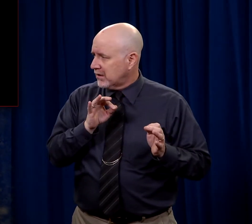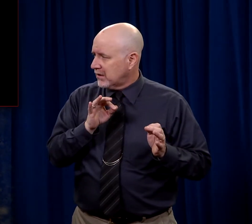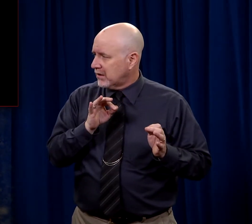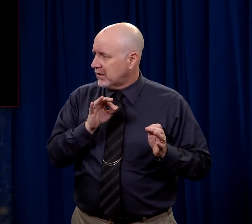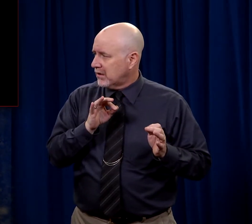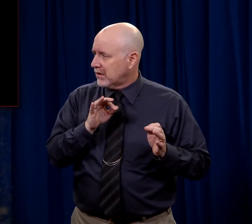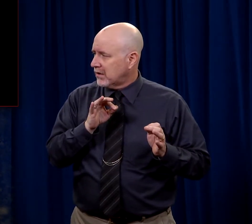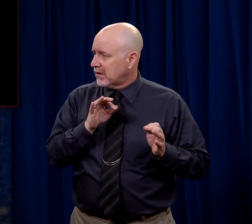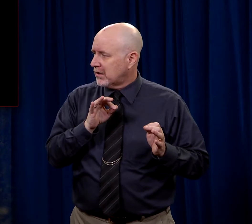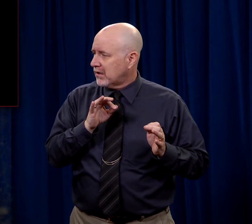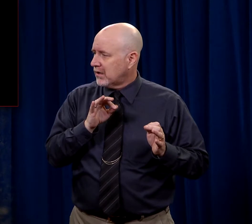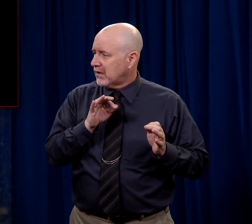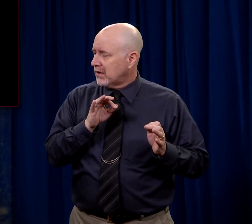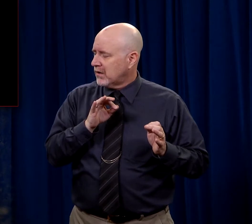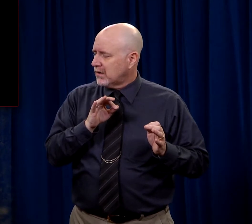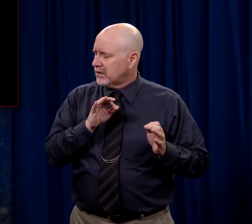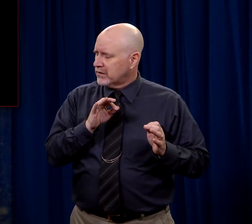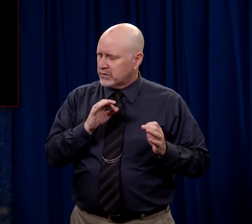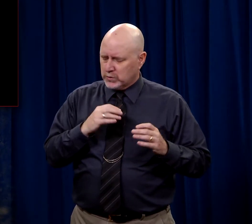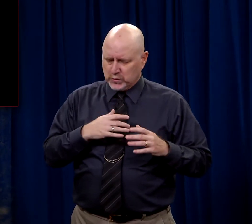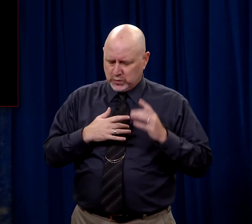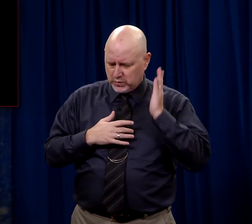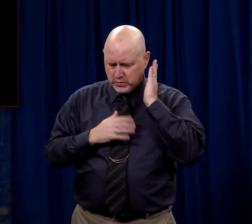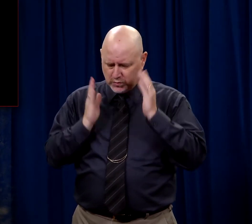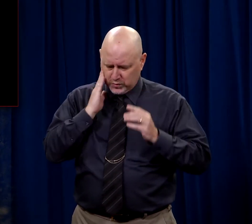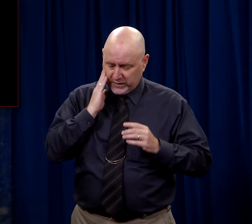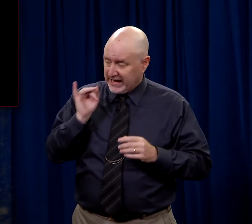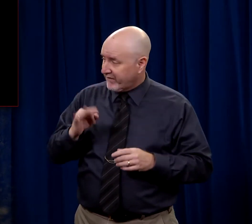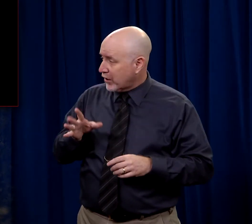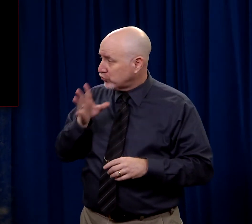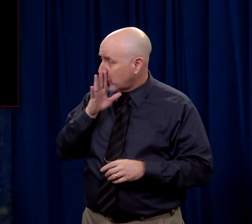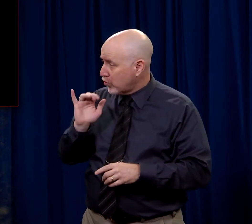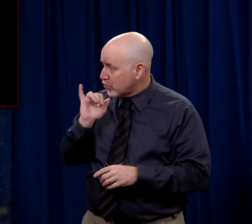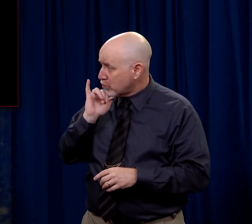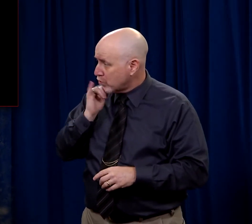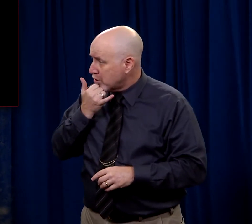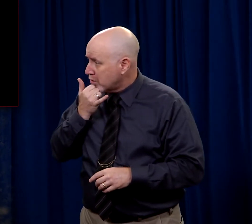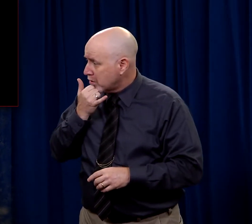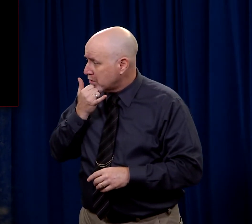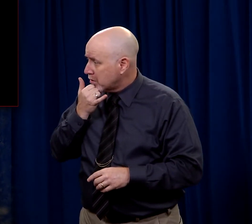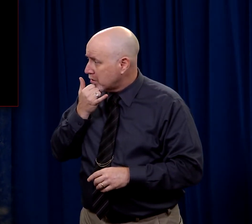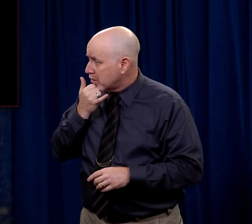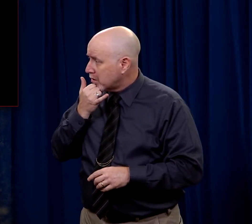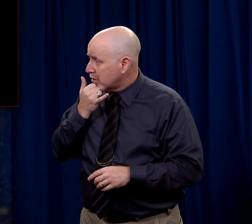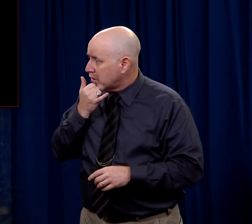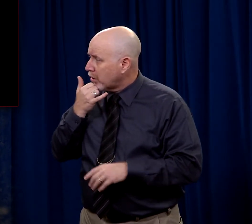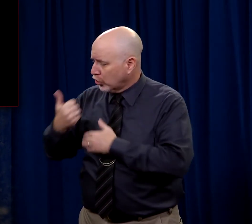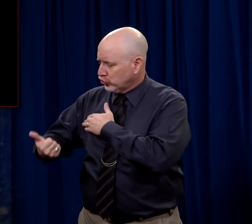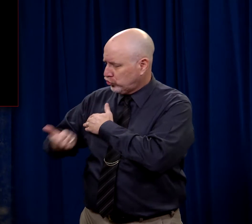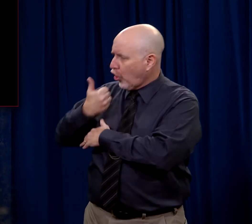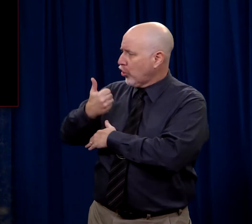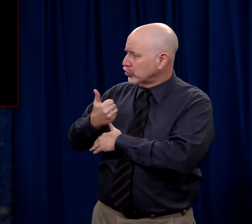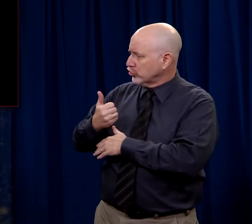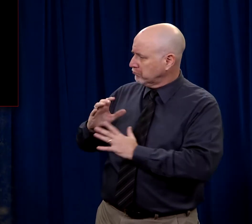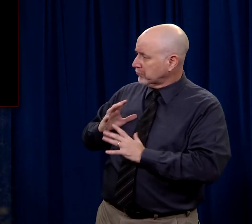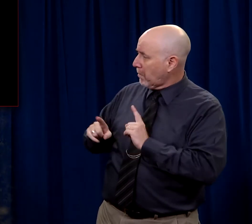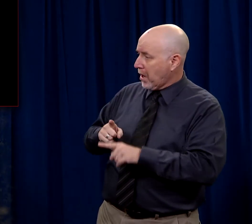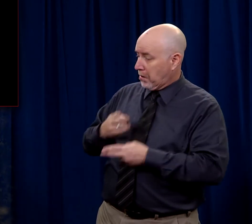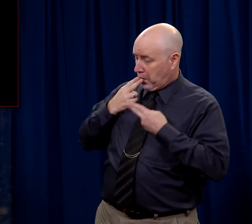turned to him and felt it and he said, If I've said something wrong, put it in the form of a charge and charge